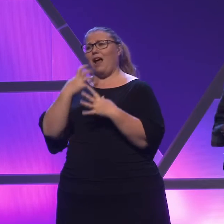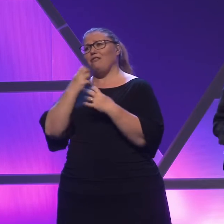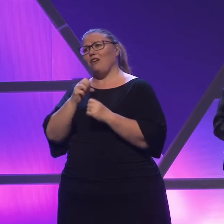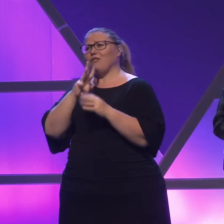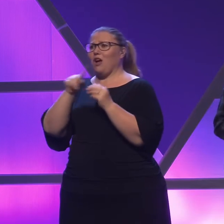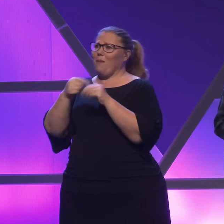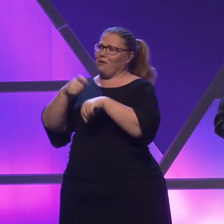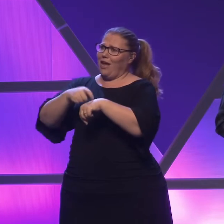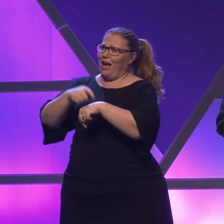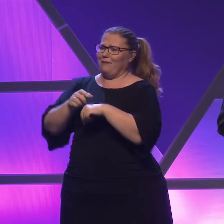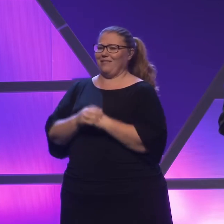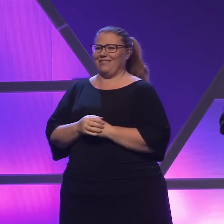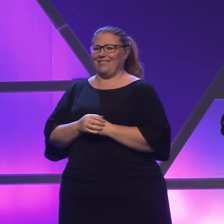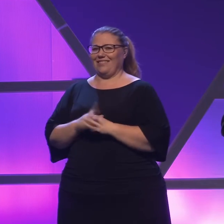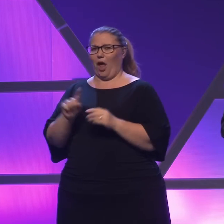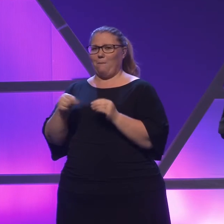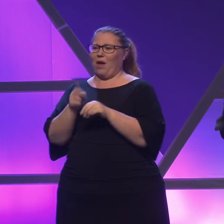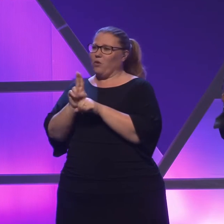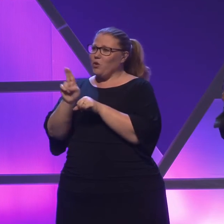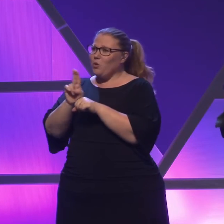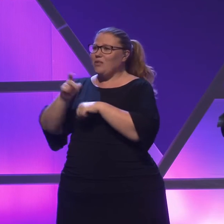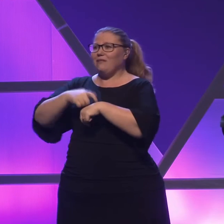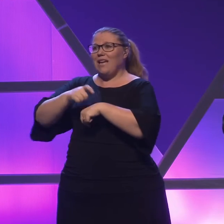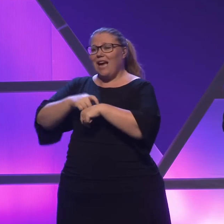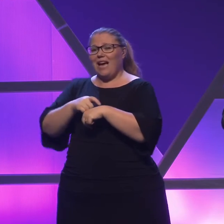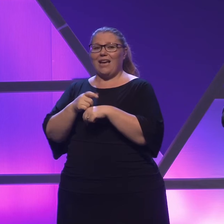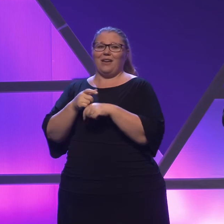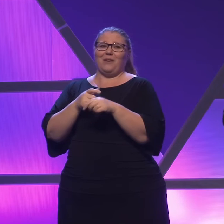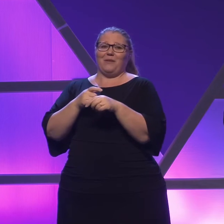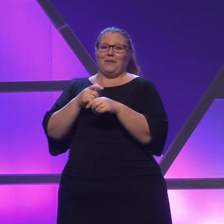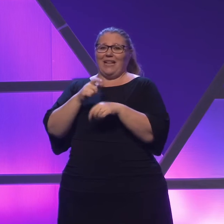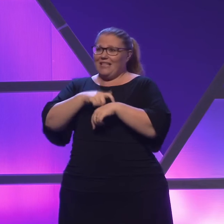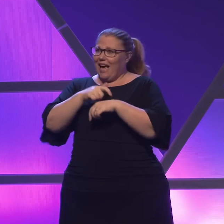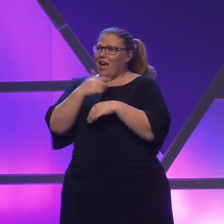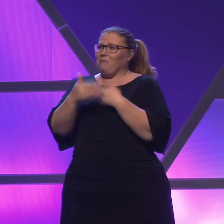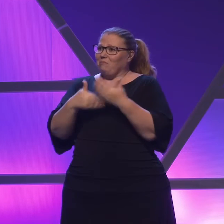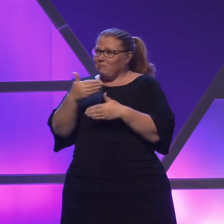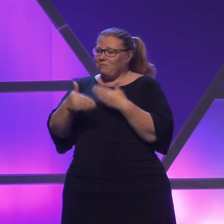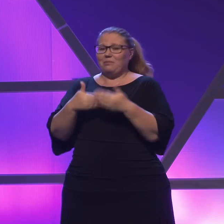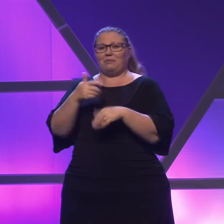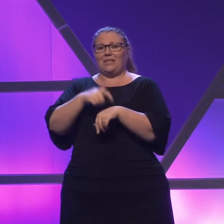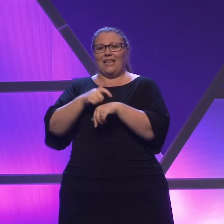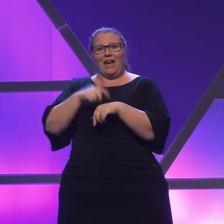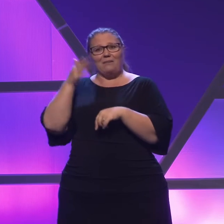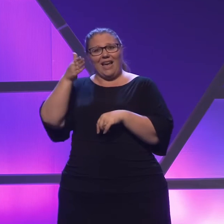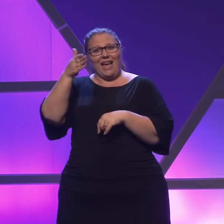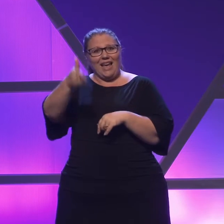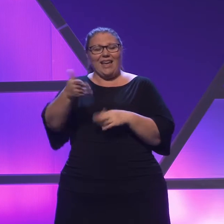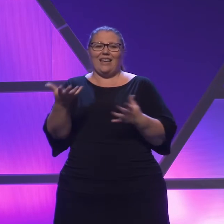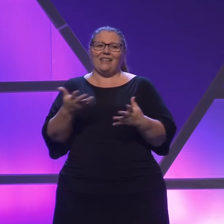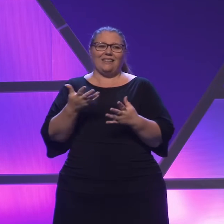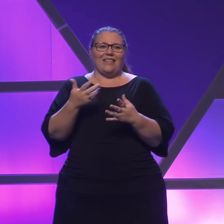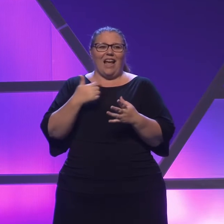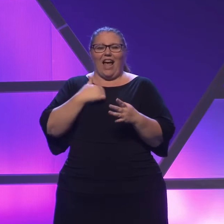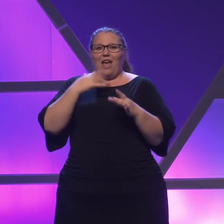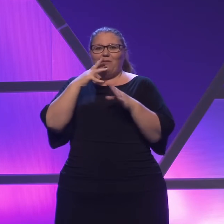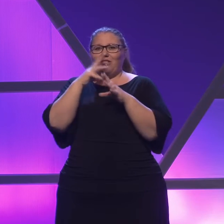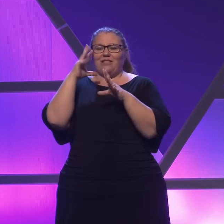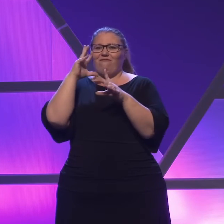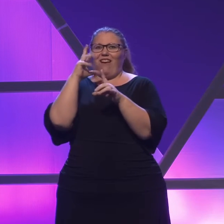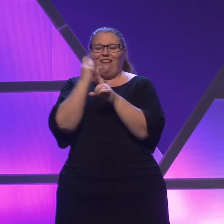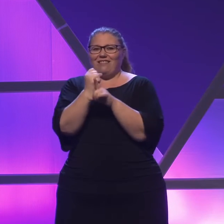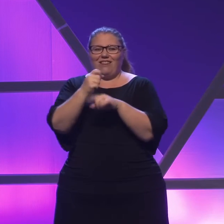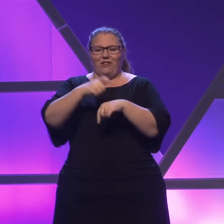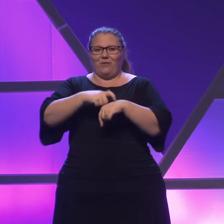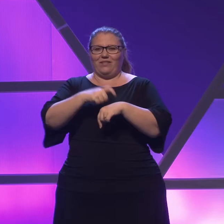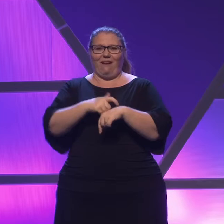talk about time, about the use of time, the passing of time, times ahead. I'm fascinated with